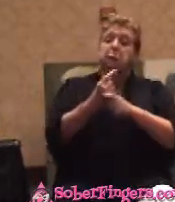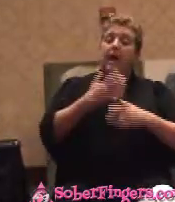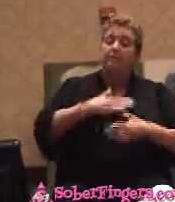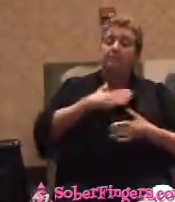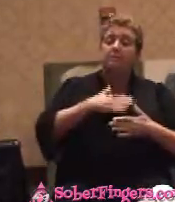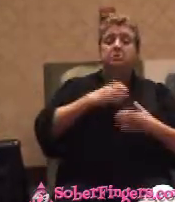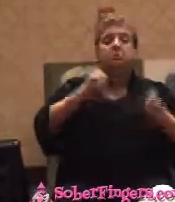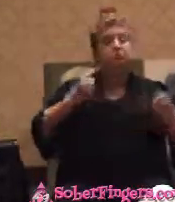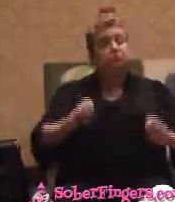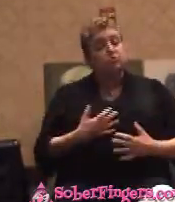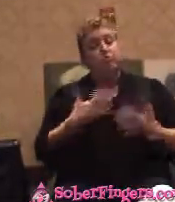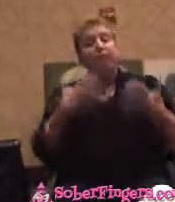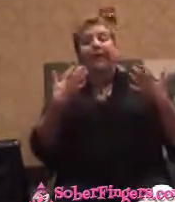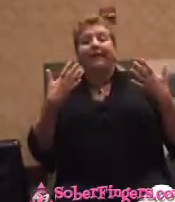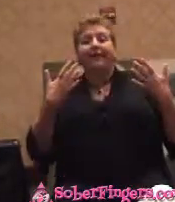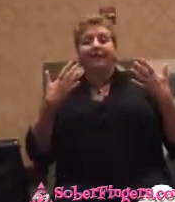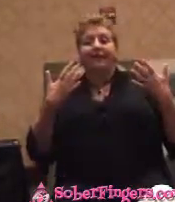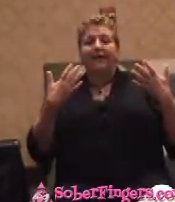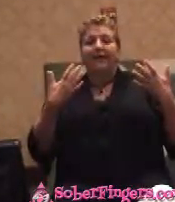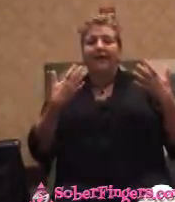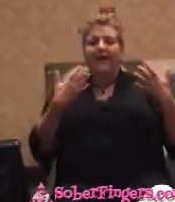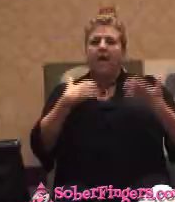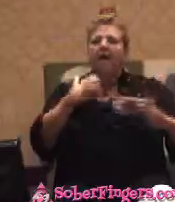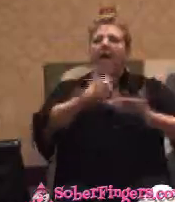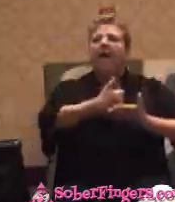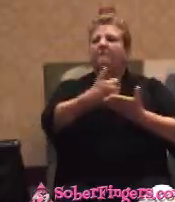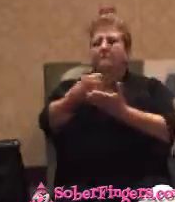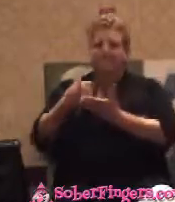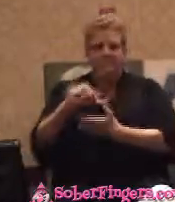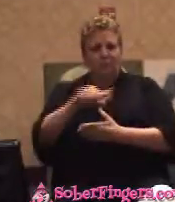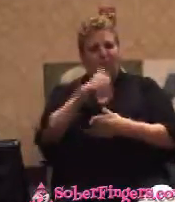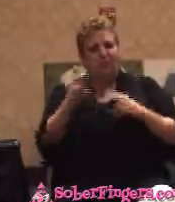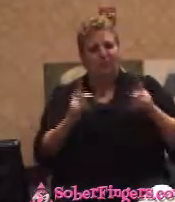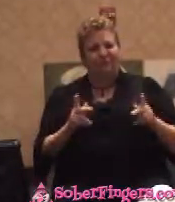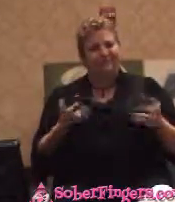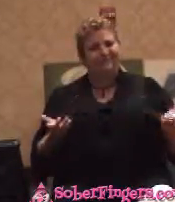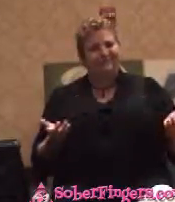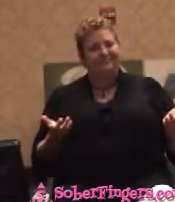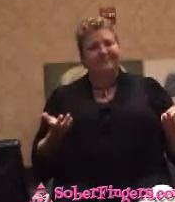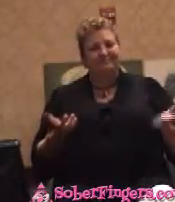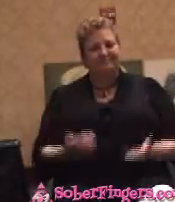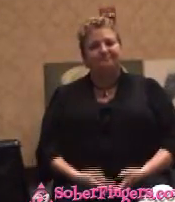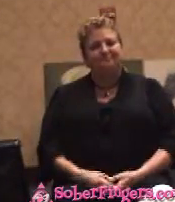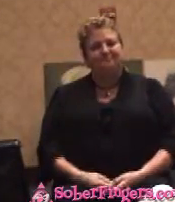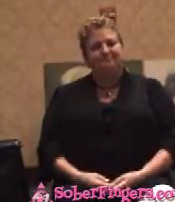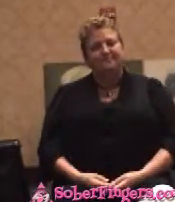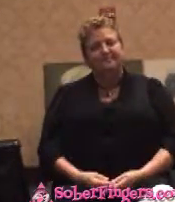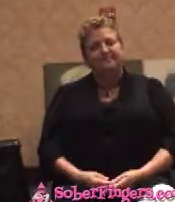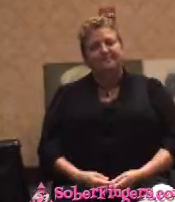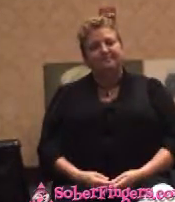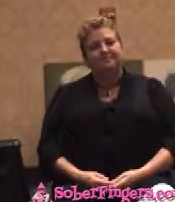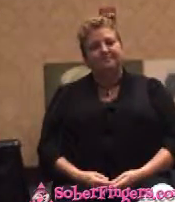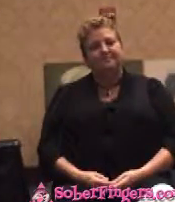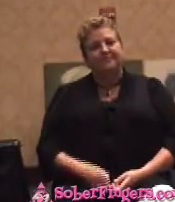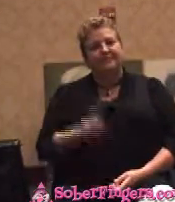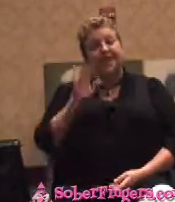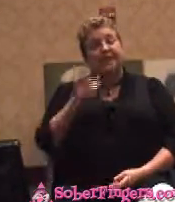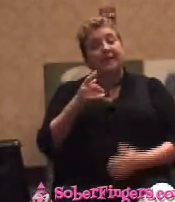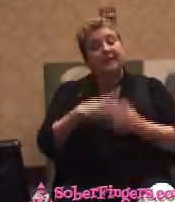and usefulness to be of service to our fellow man. And that's what Alcoholics Anonymous is